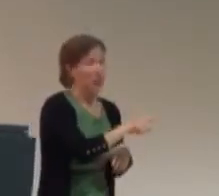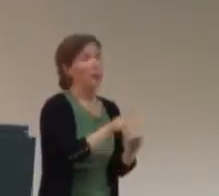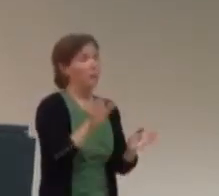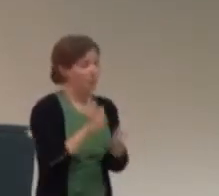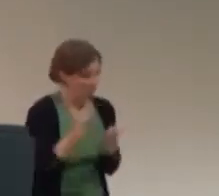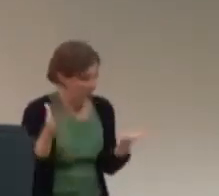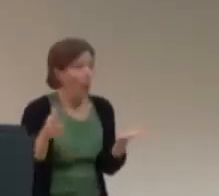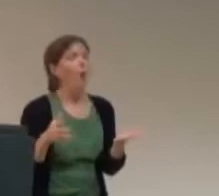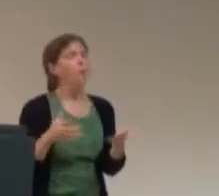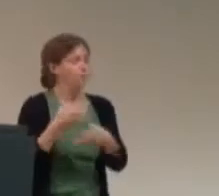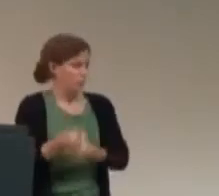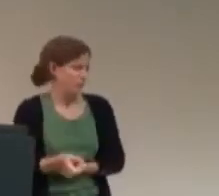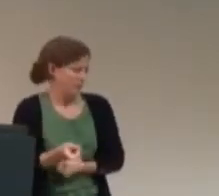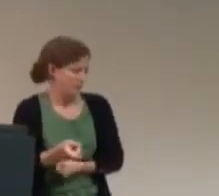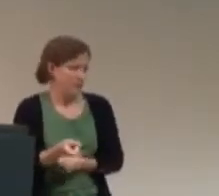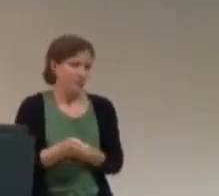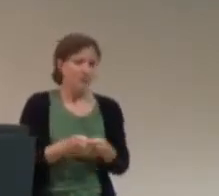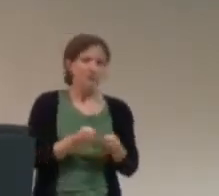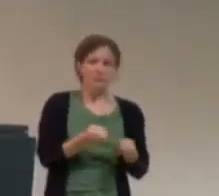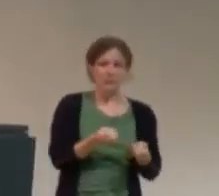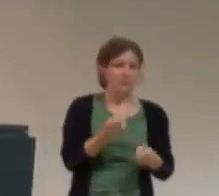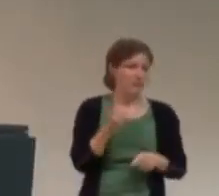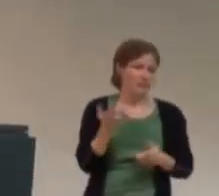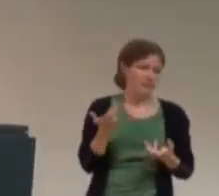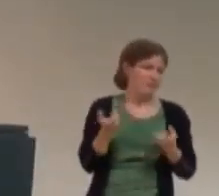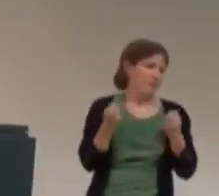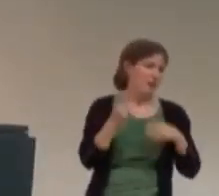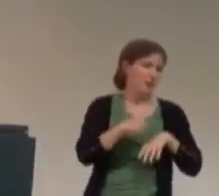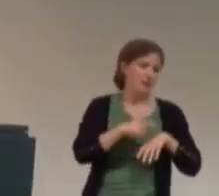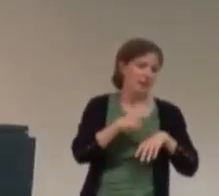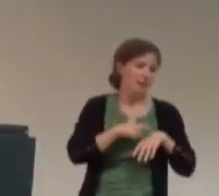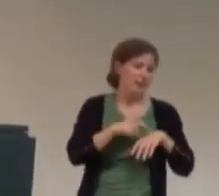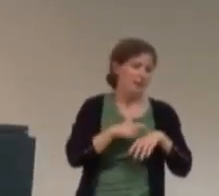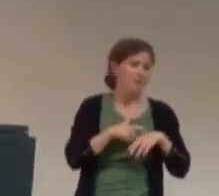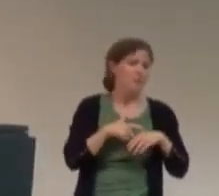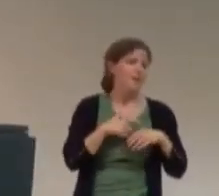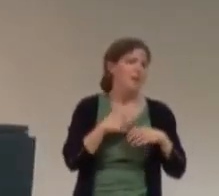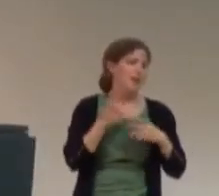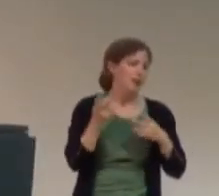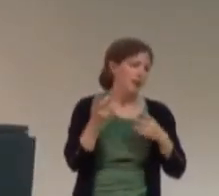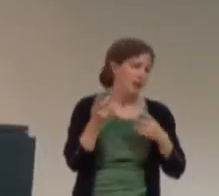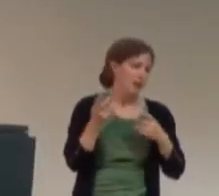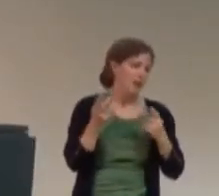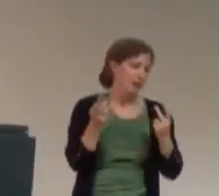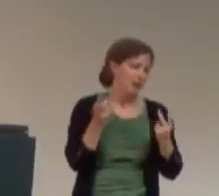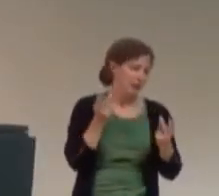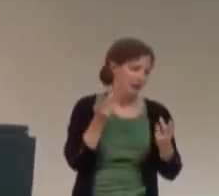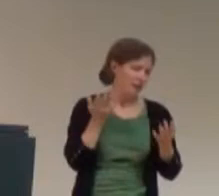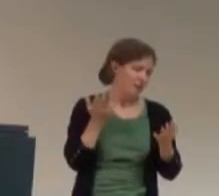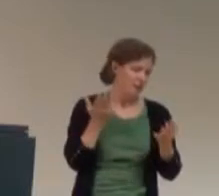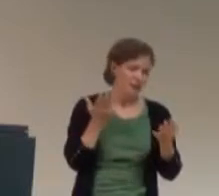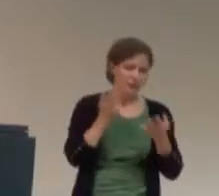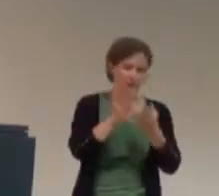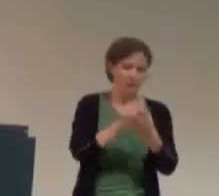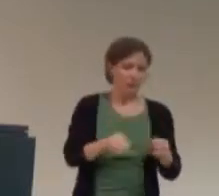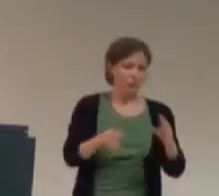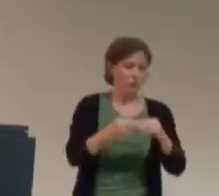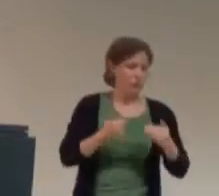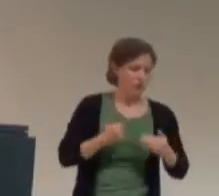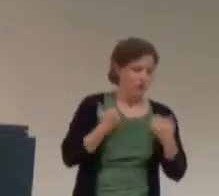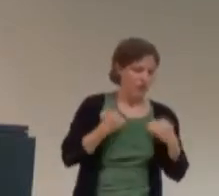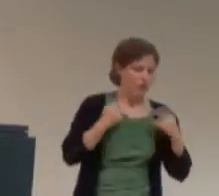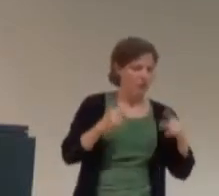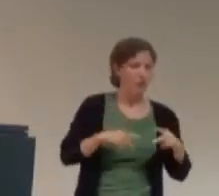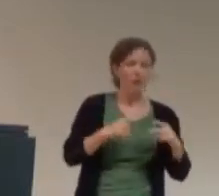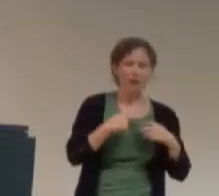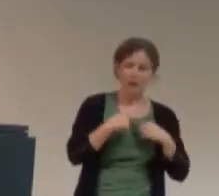So, uh, I can't even count how many times I've seen a, uh, a story of a young person